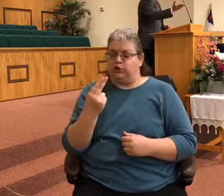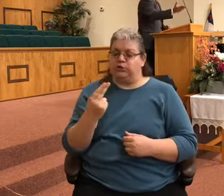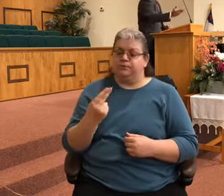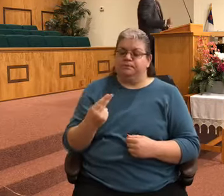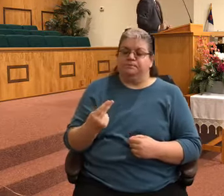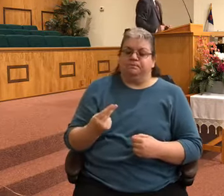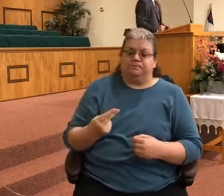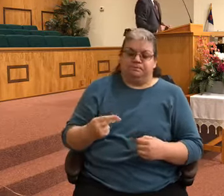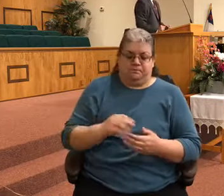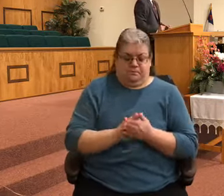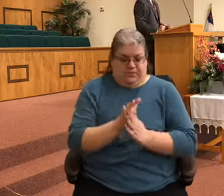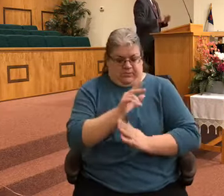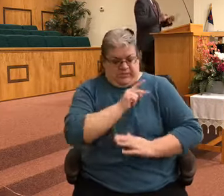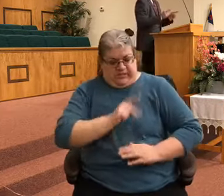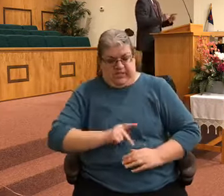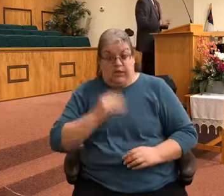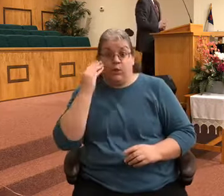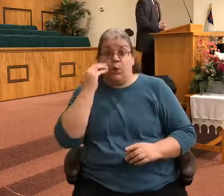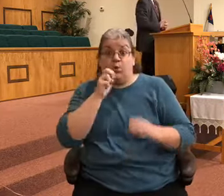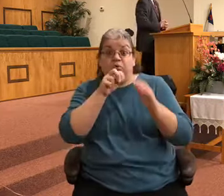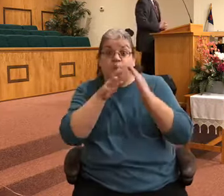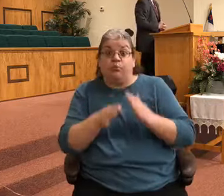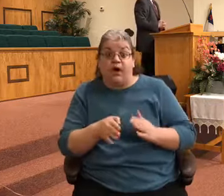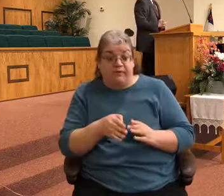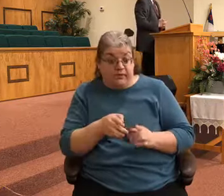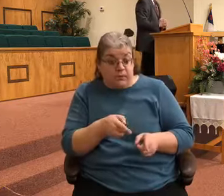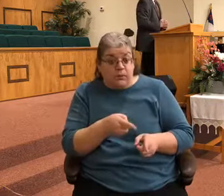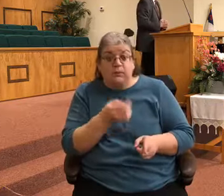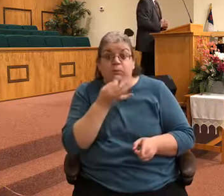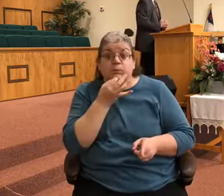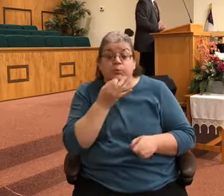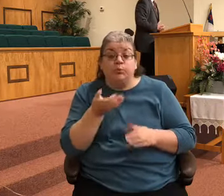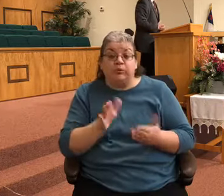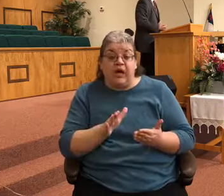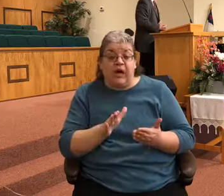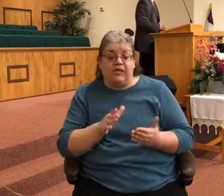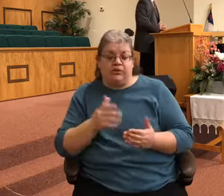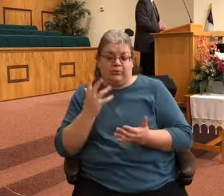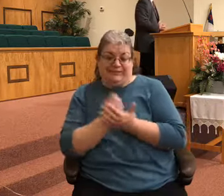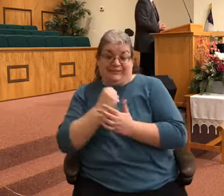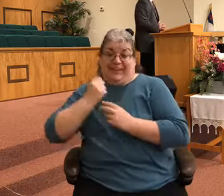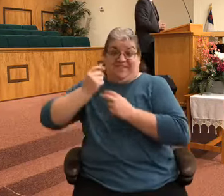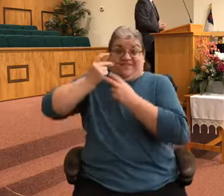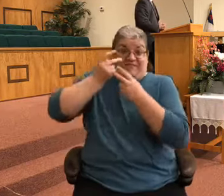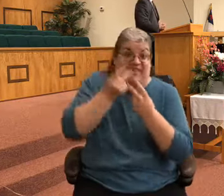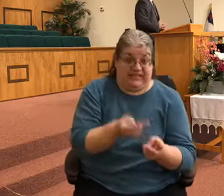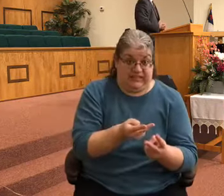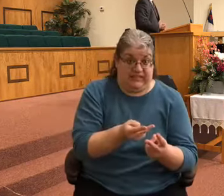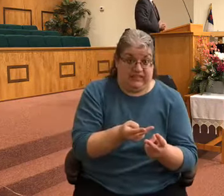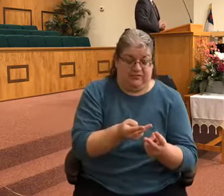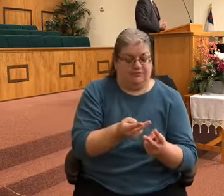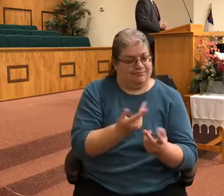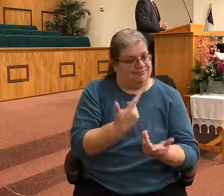is about ready to die. He goes to see him, wise move, Joash. And his heart's broken.